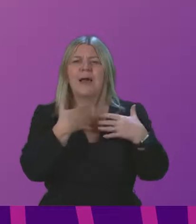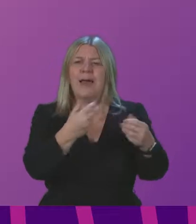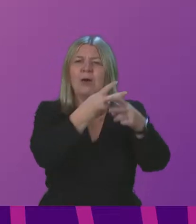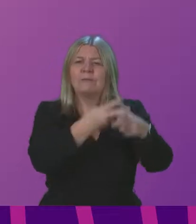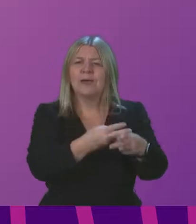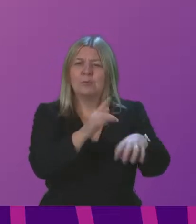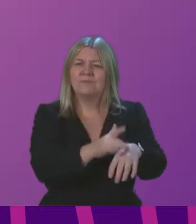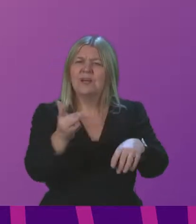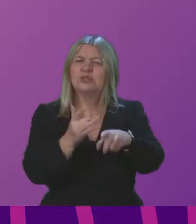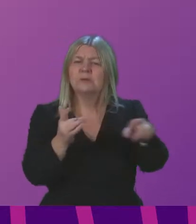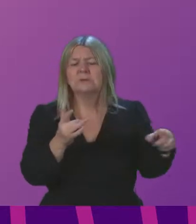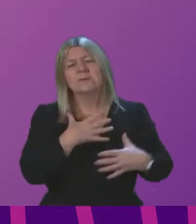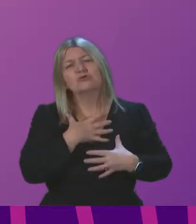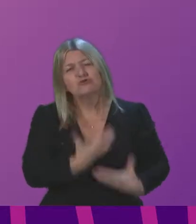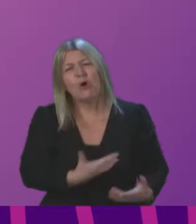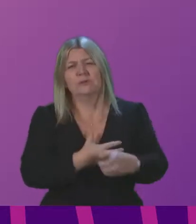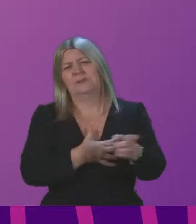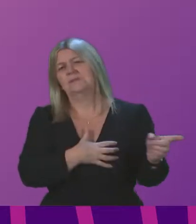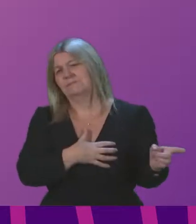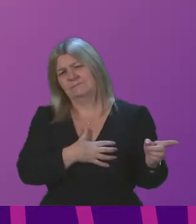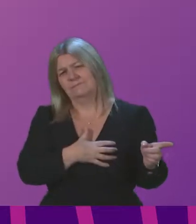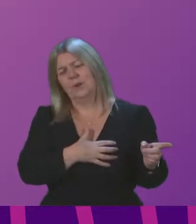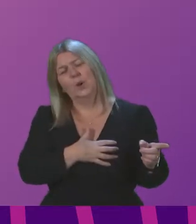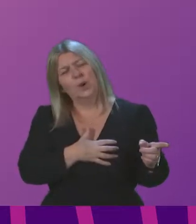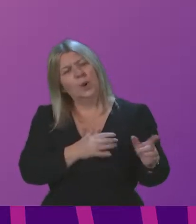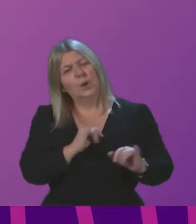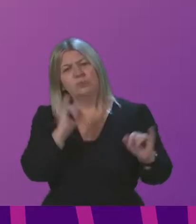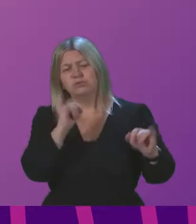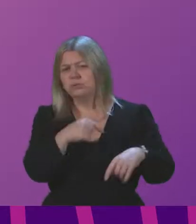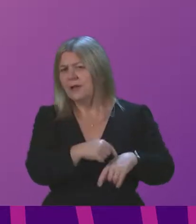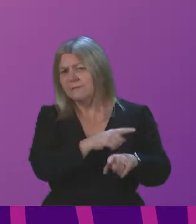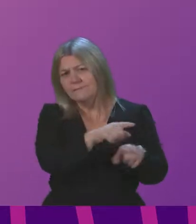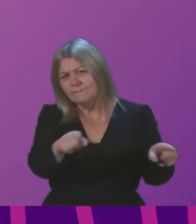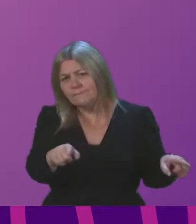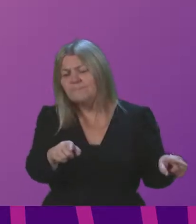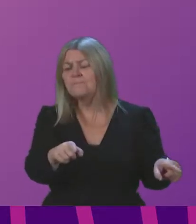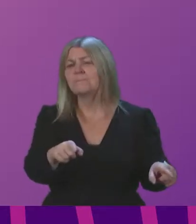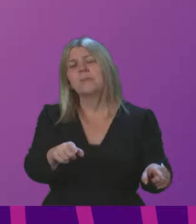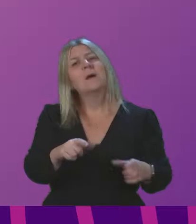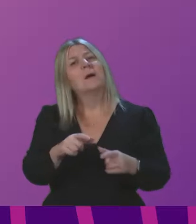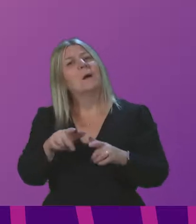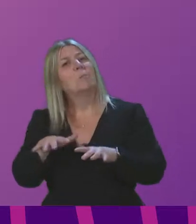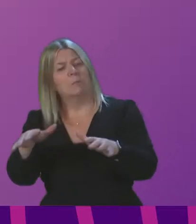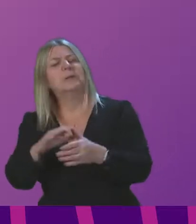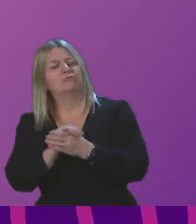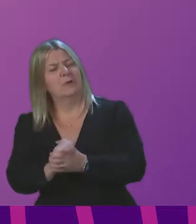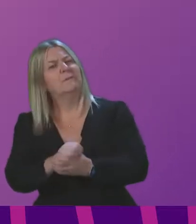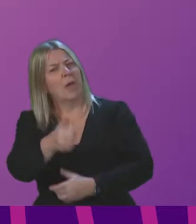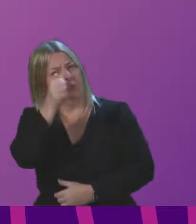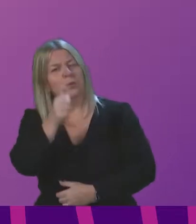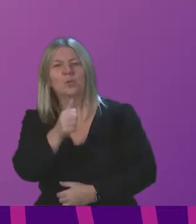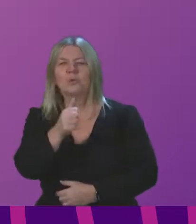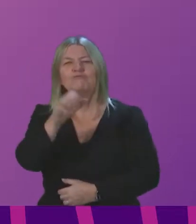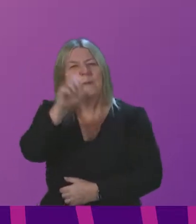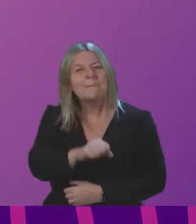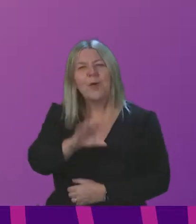been a relentless time for them and everyone on frontline services. We know that the public are grateful. We used to hear it every Thursday evening